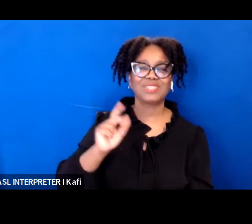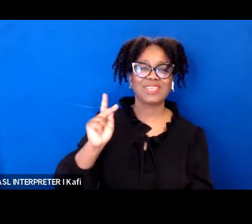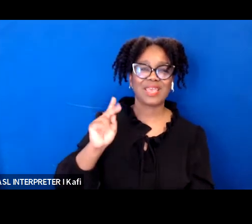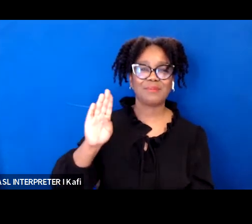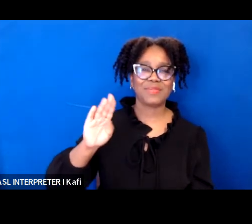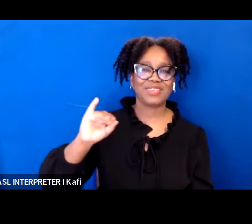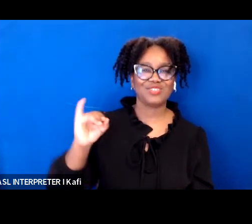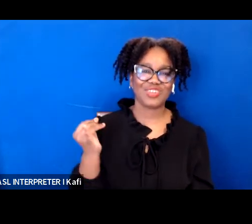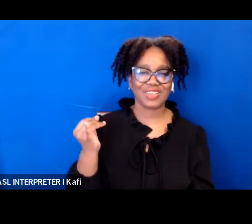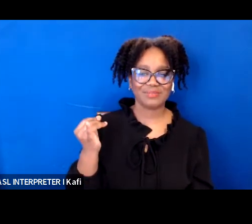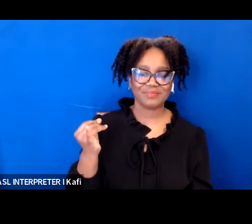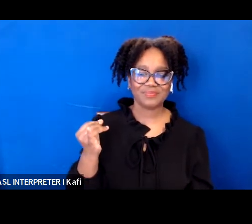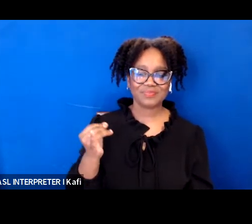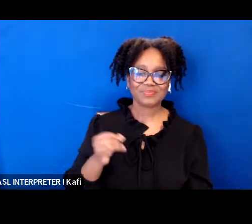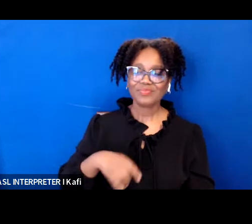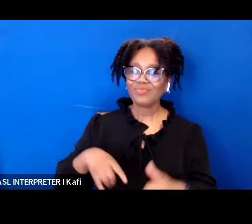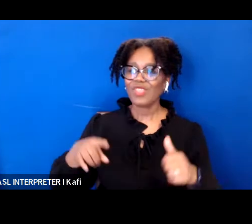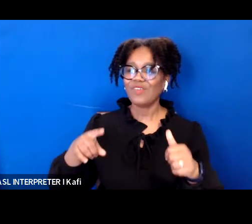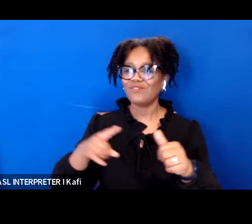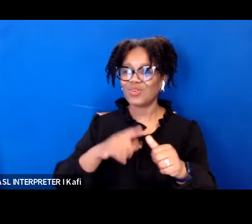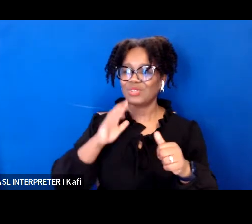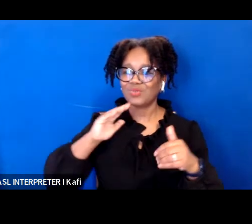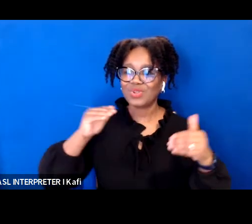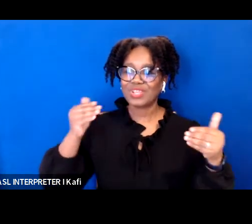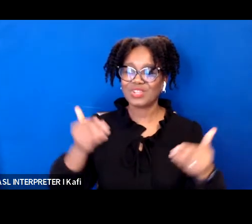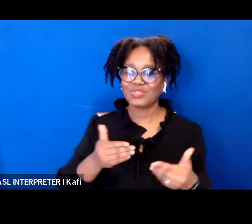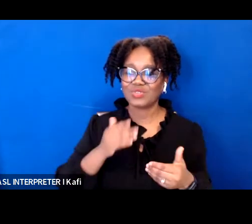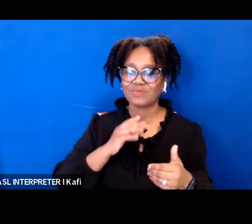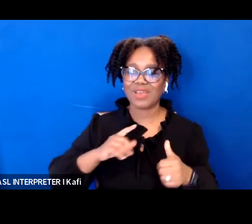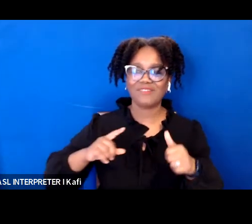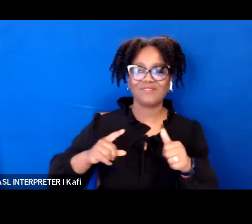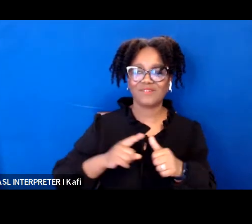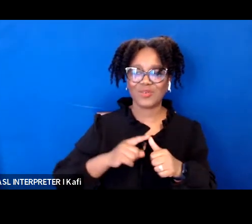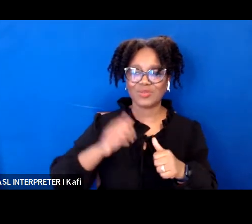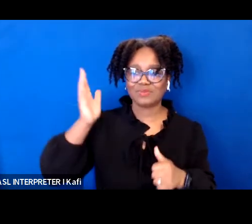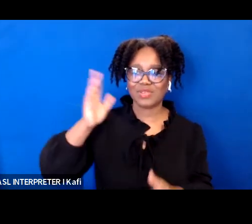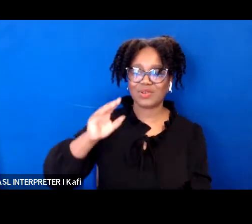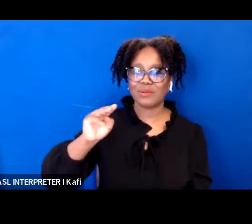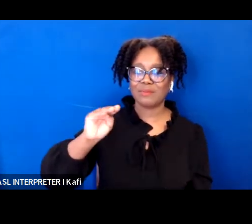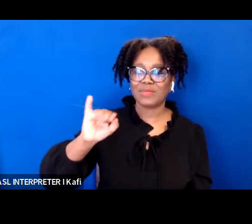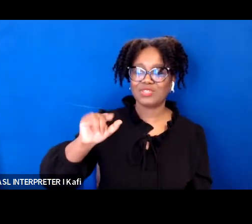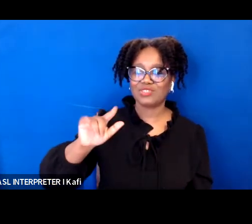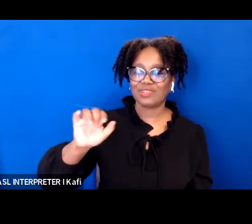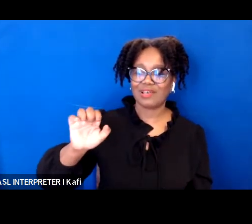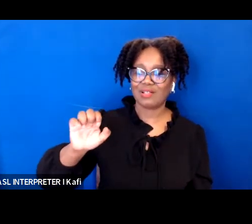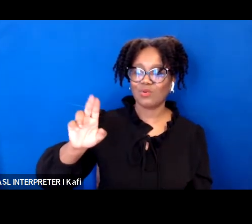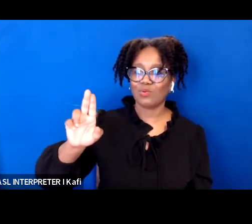luzetta from disability rights education defense fund also known as dreaded